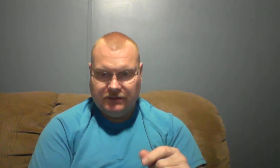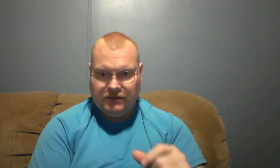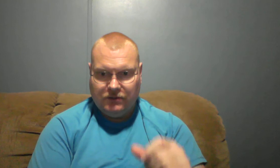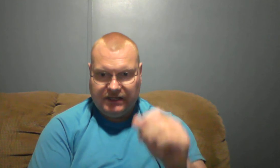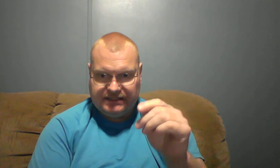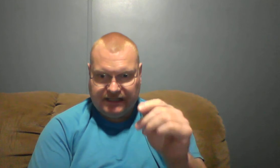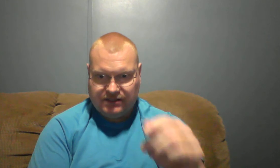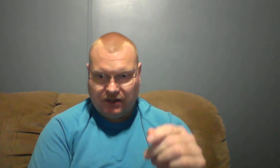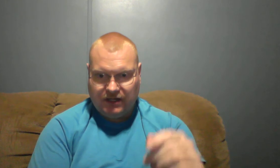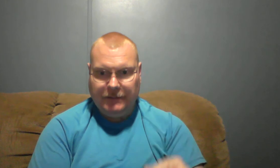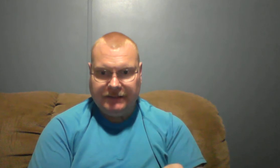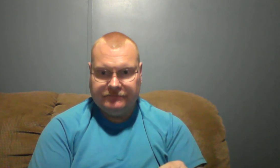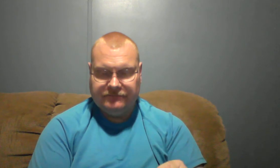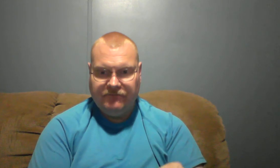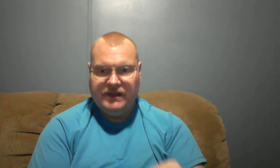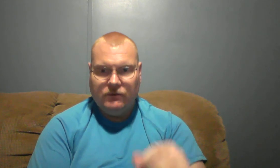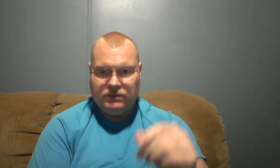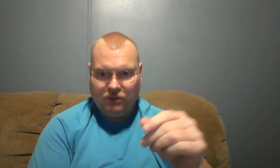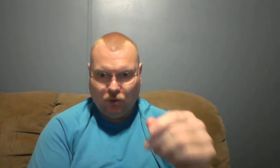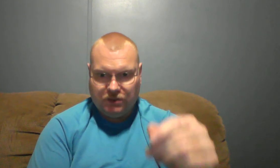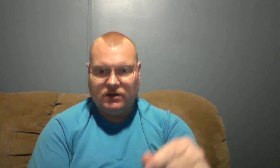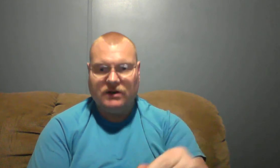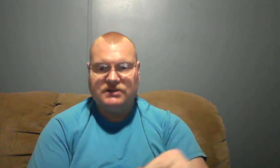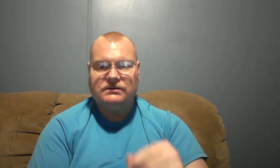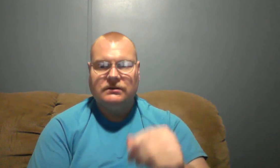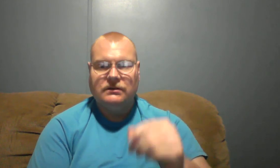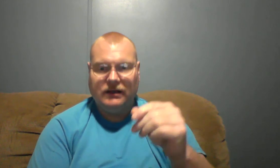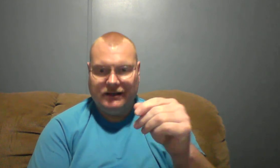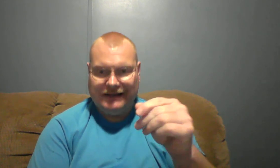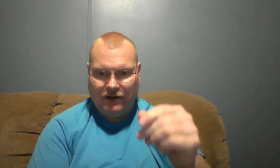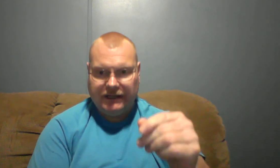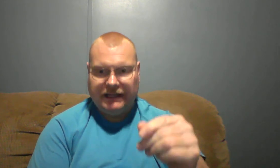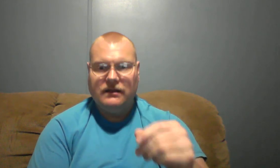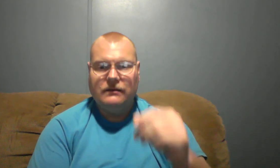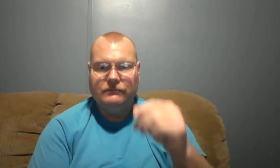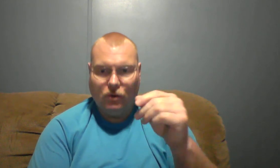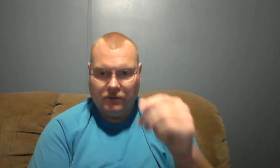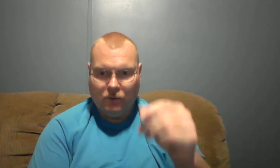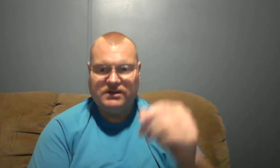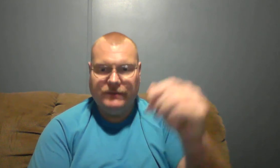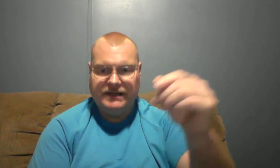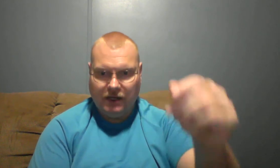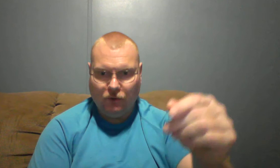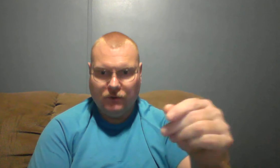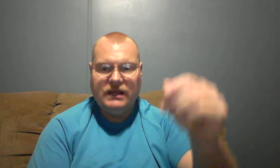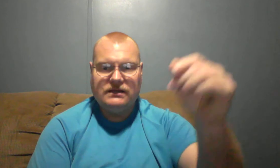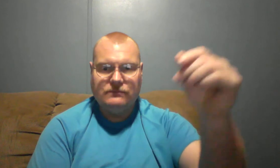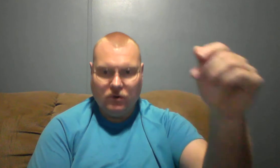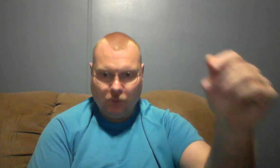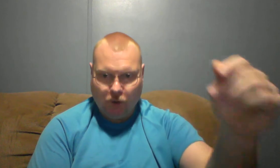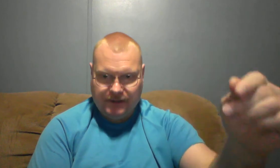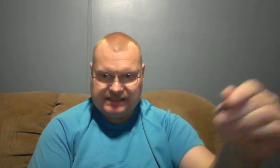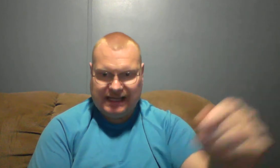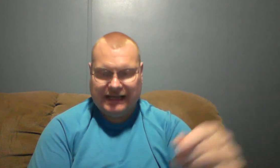these things start coming when the Lord starts allowing more and more to be told more and more to be said